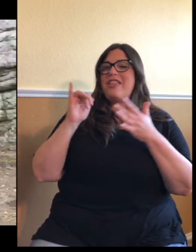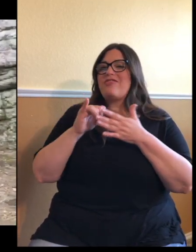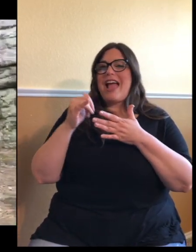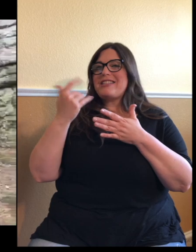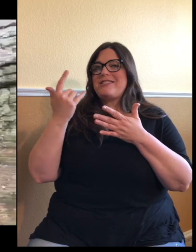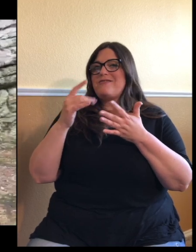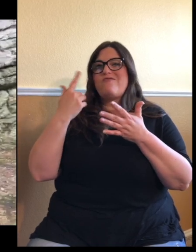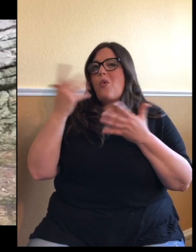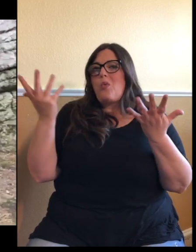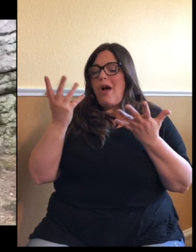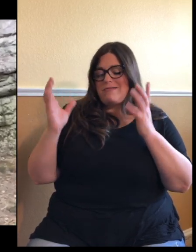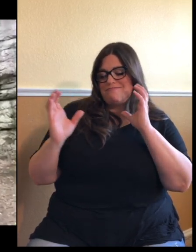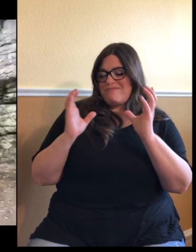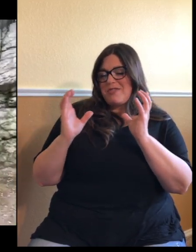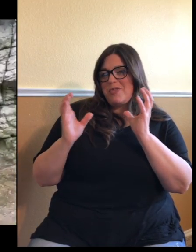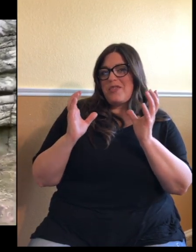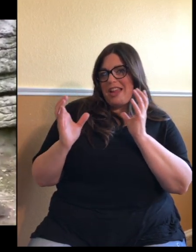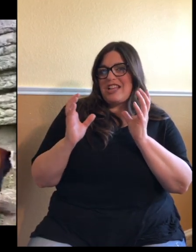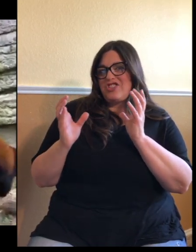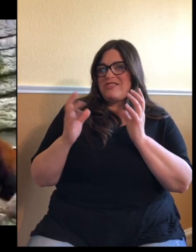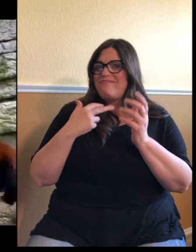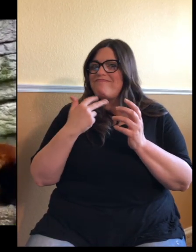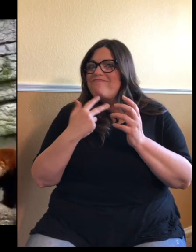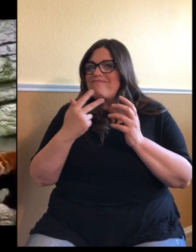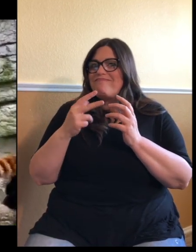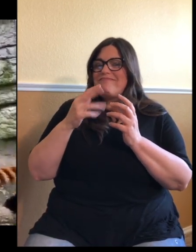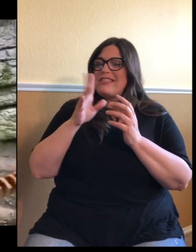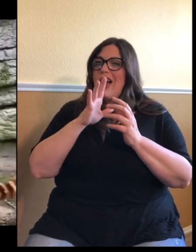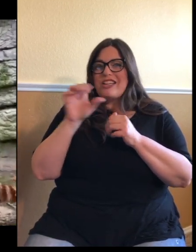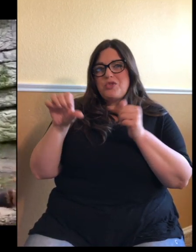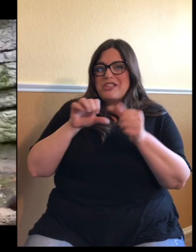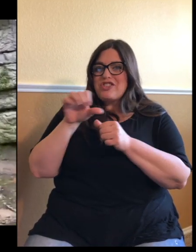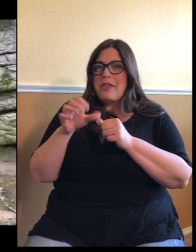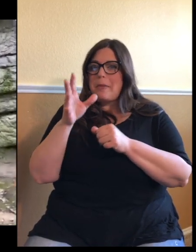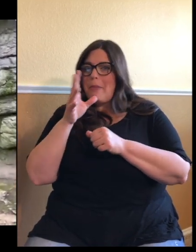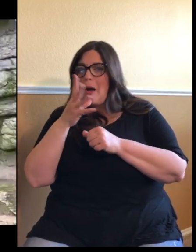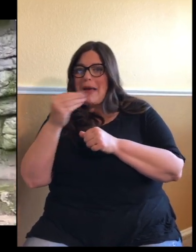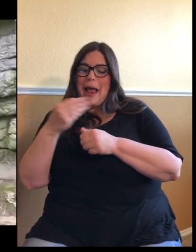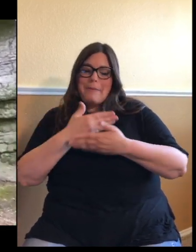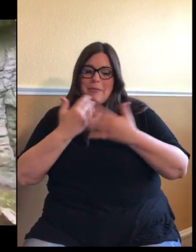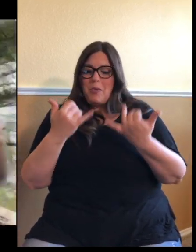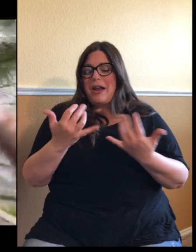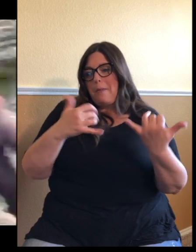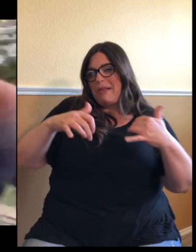vocalize. That's just mom and baby play fighting a little bit there. Nothing serious.